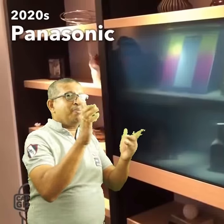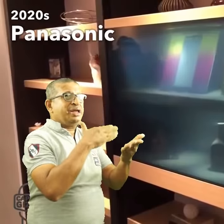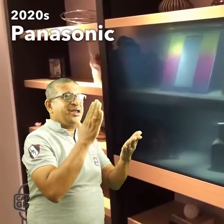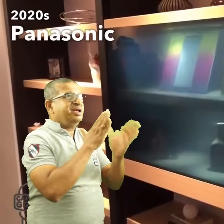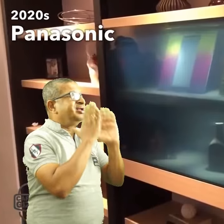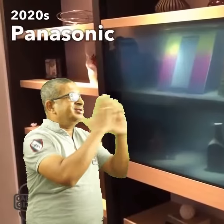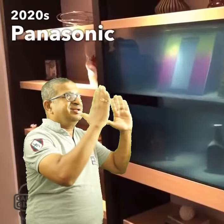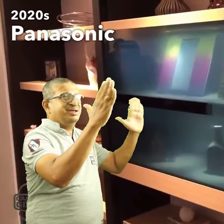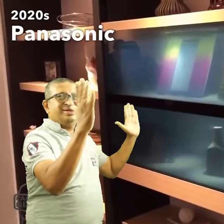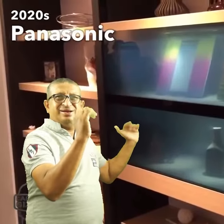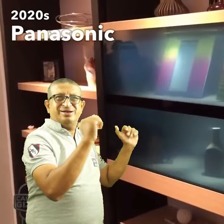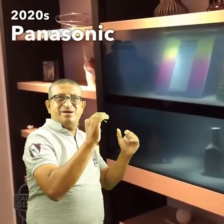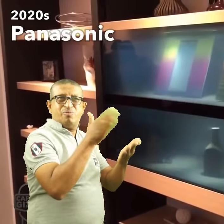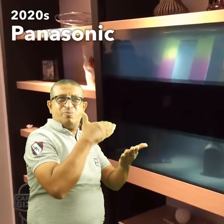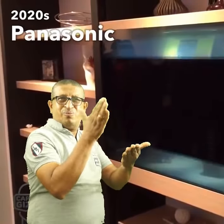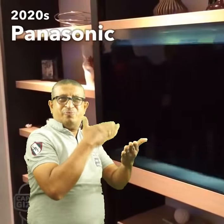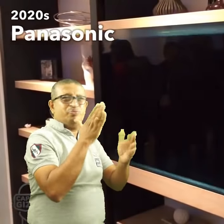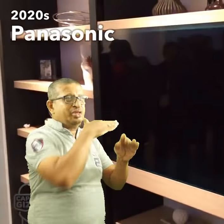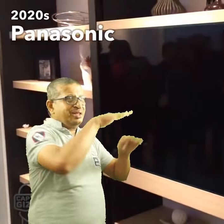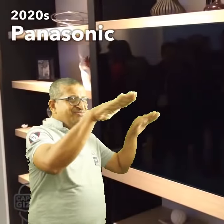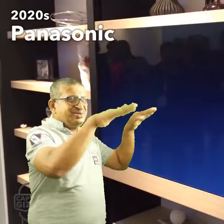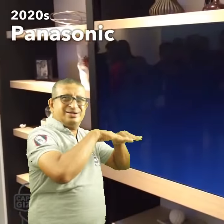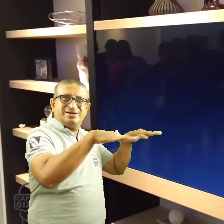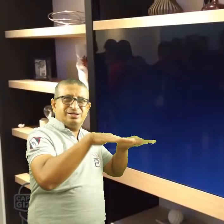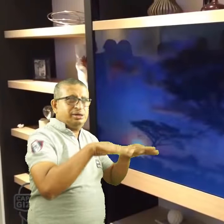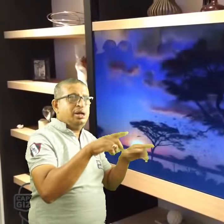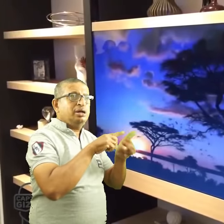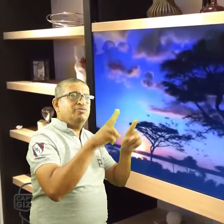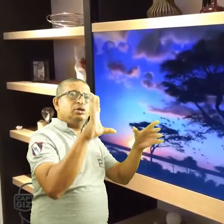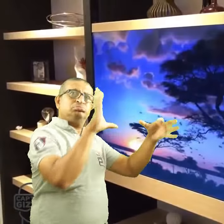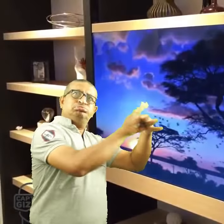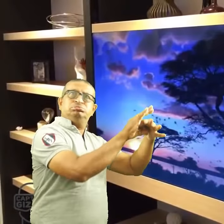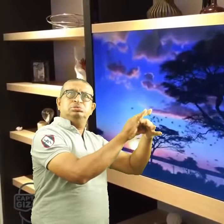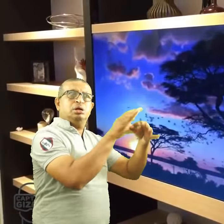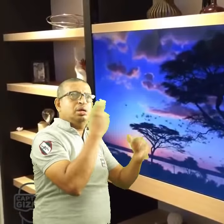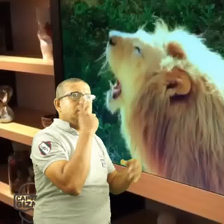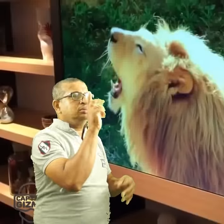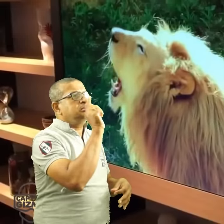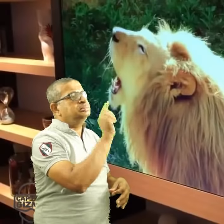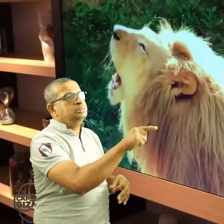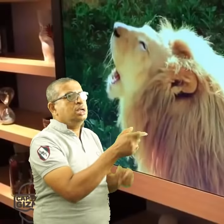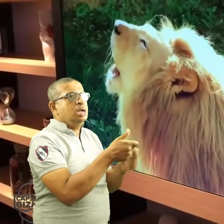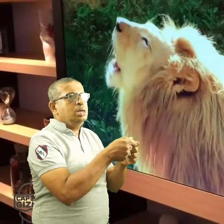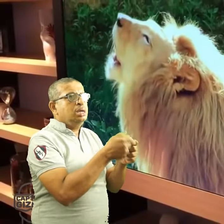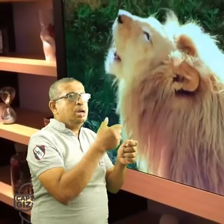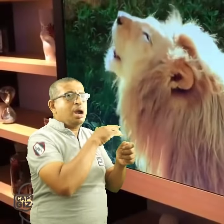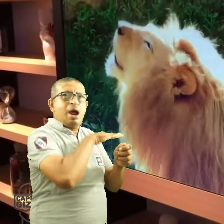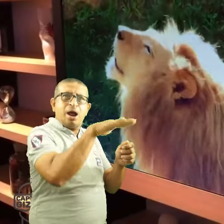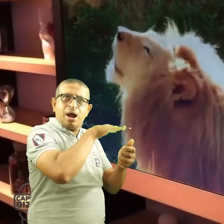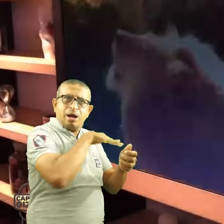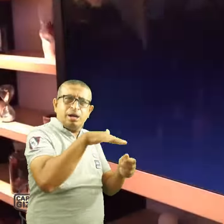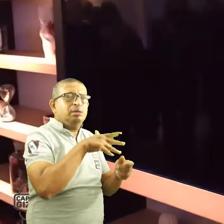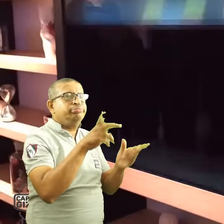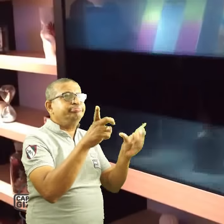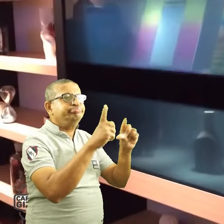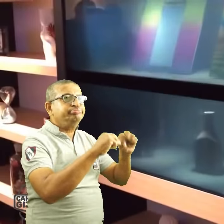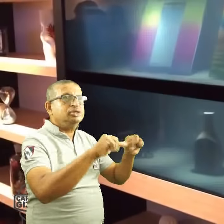This is another discreet TV technology. But it will likely be used more for decoration and art than for entertainment.